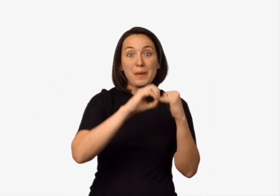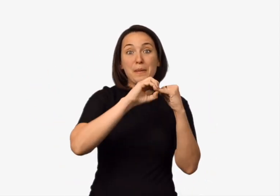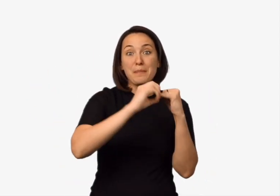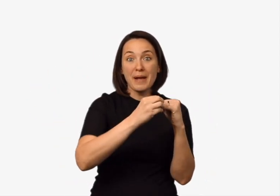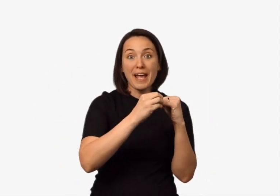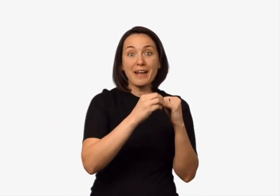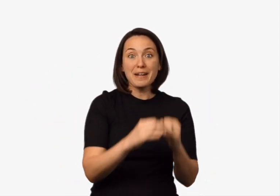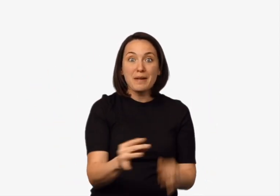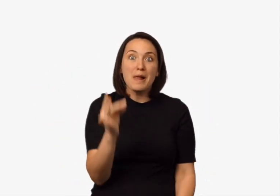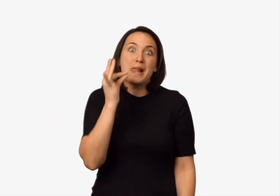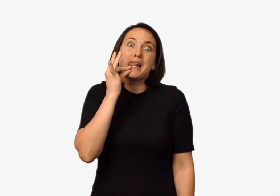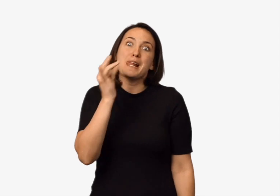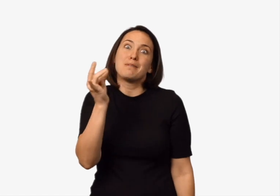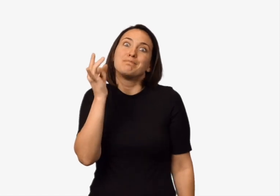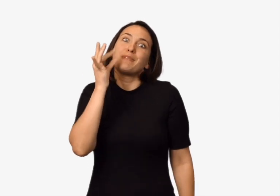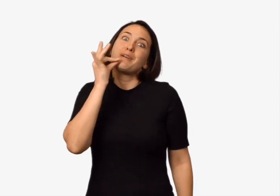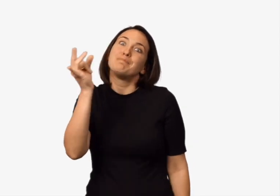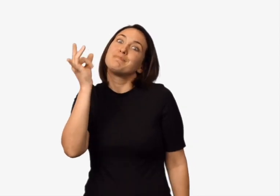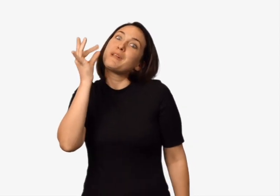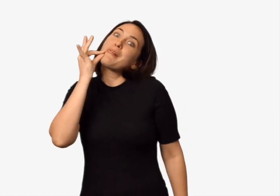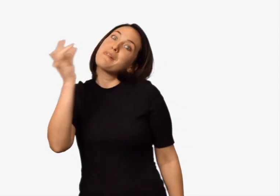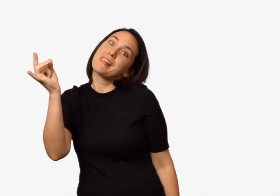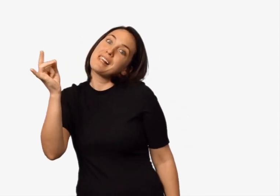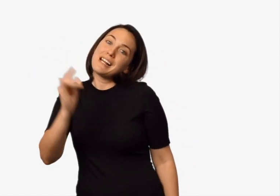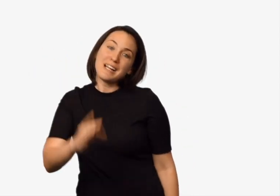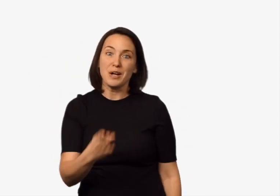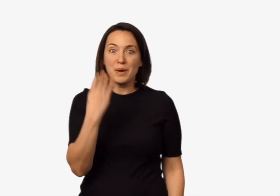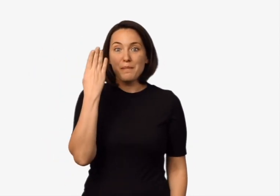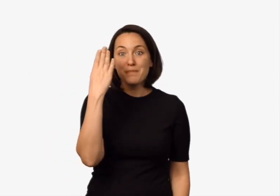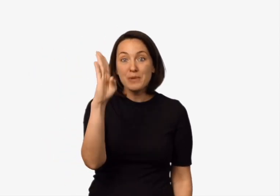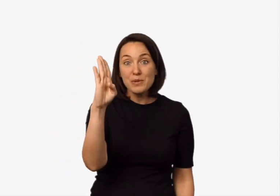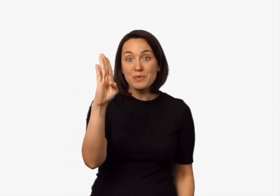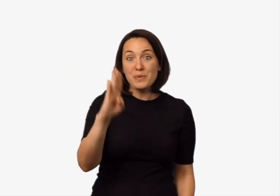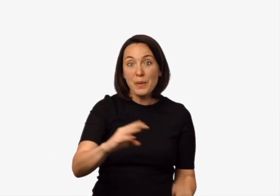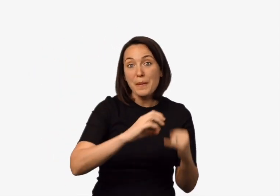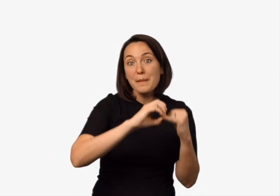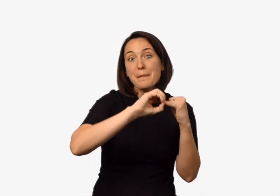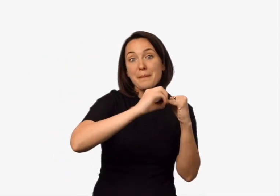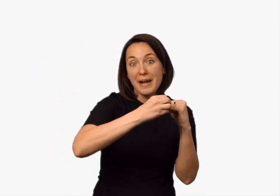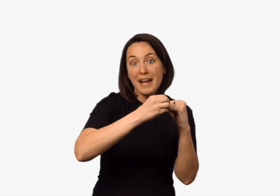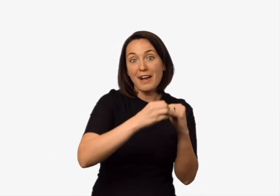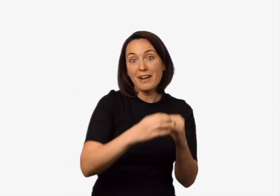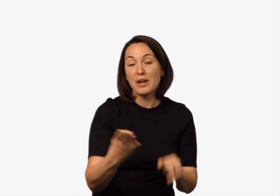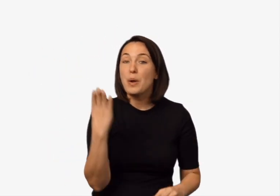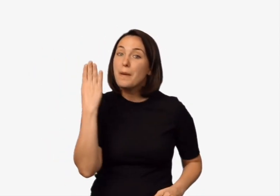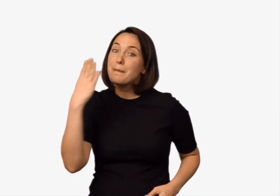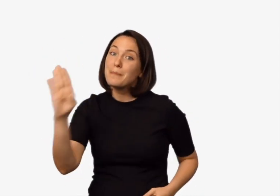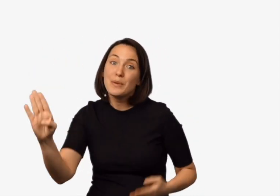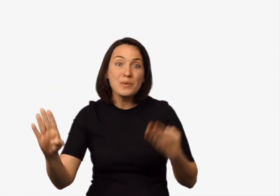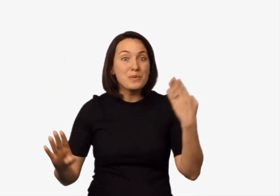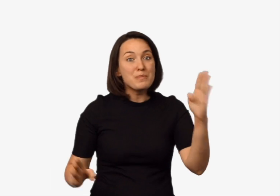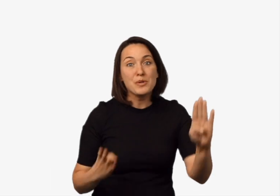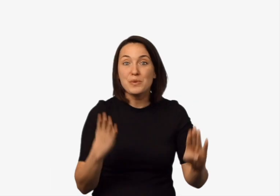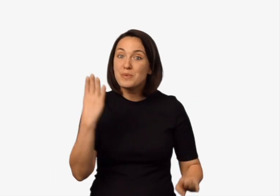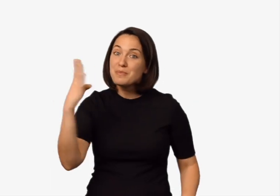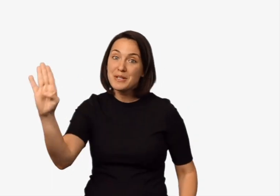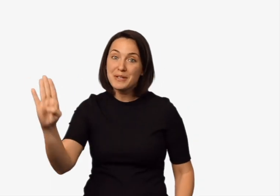Blueberries. Yum, yum, yum. Blueberries. Blue, blue, blue.